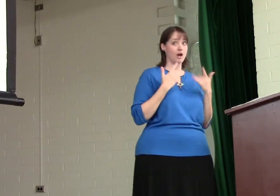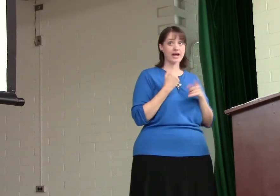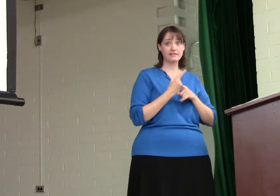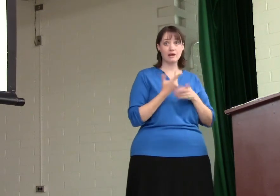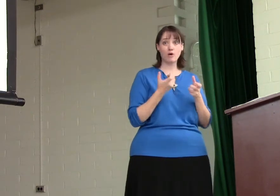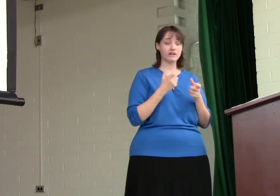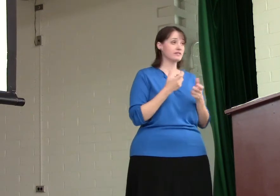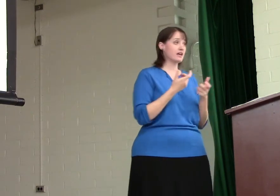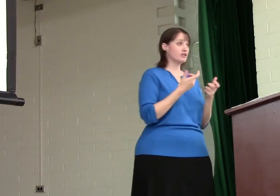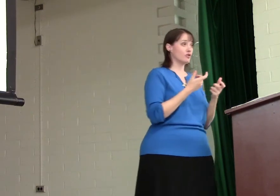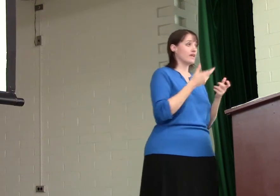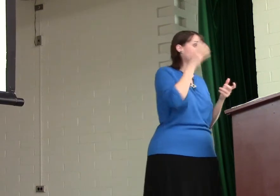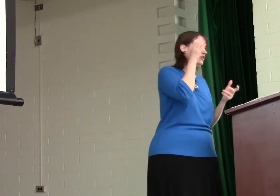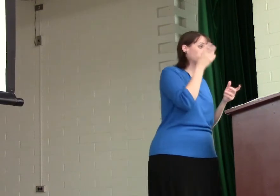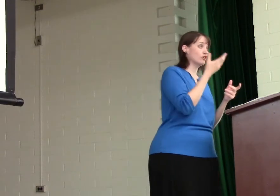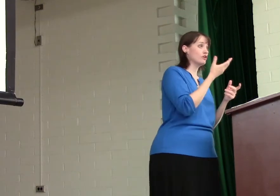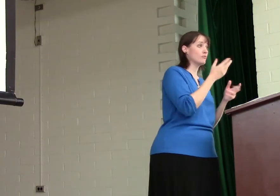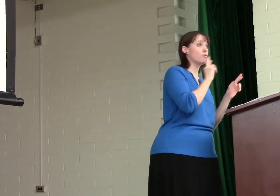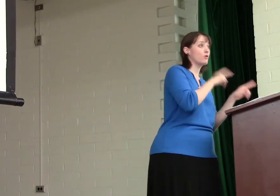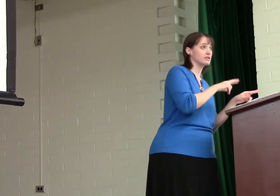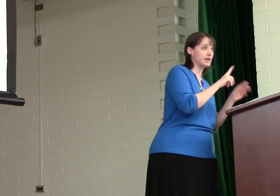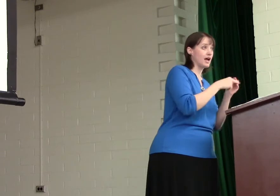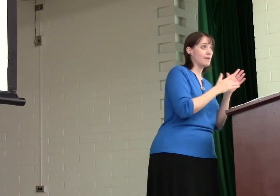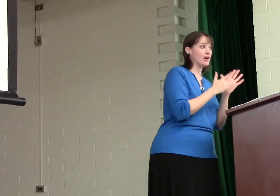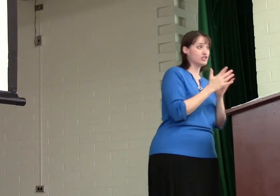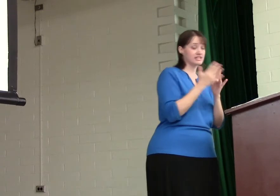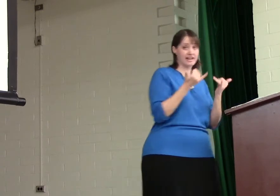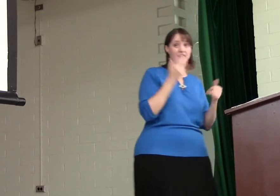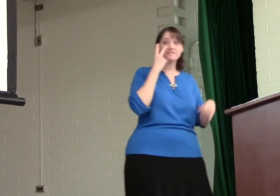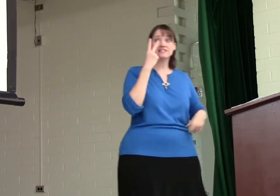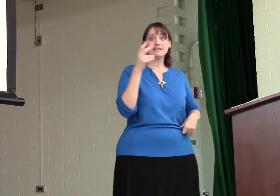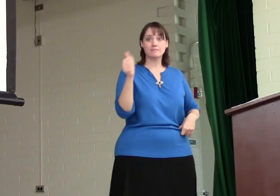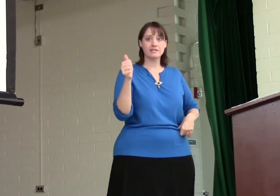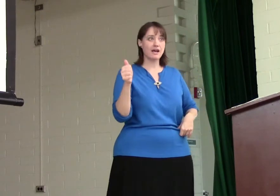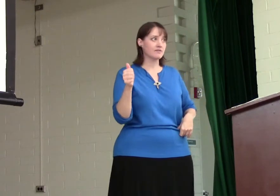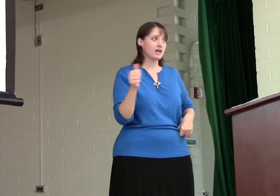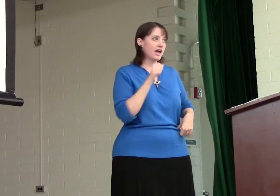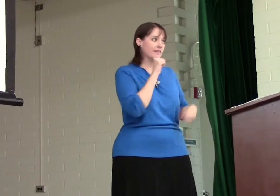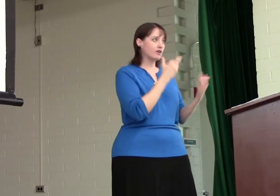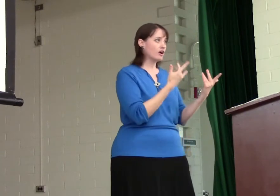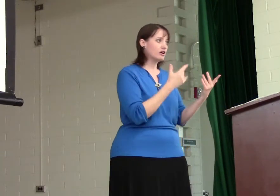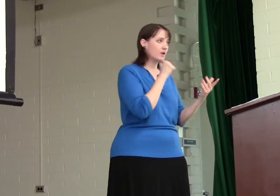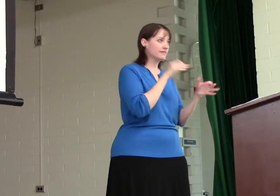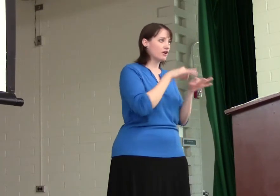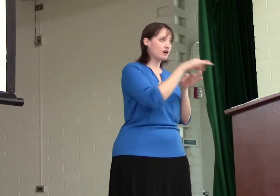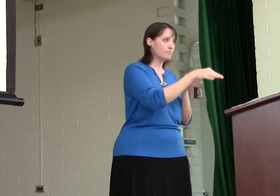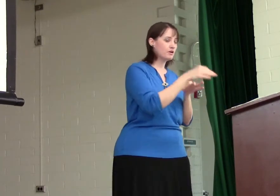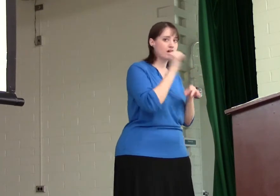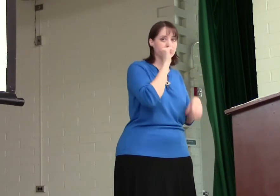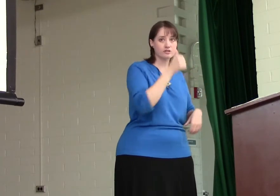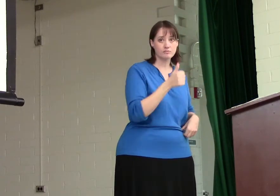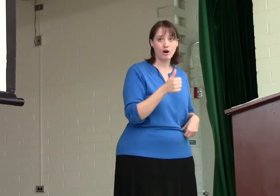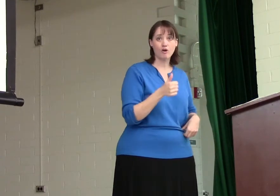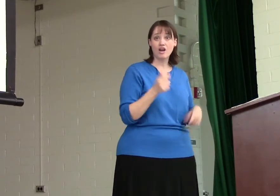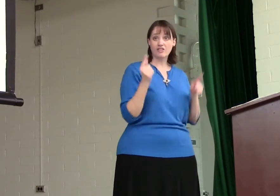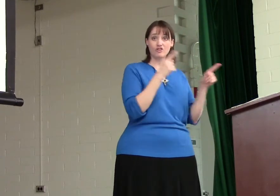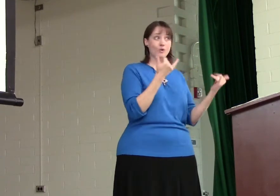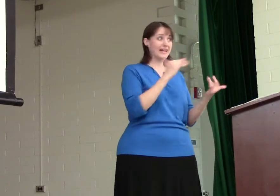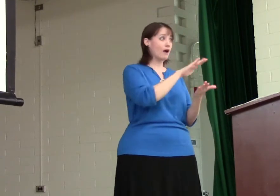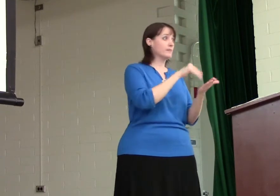right? They want, you know, they've already heard reports about Jesus. Now, they've seen themselves. And they're not going to wait. They're not going to put it off until tomorrow. They're going now in